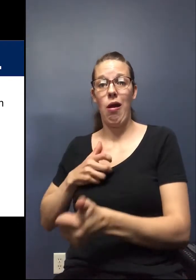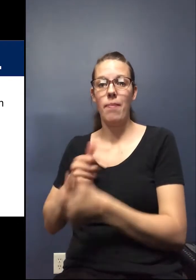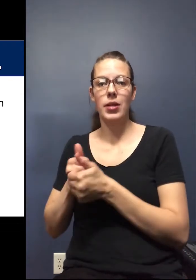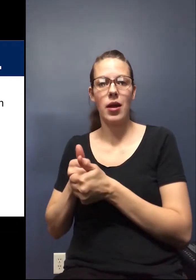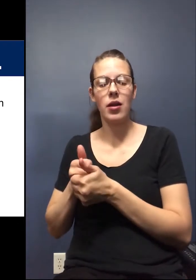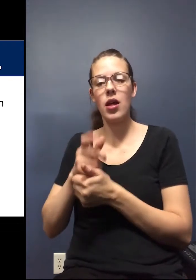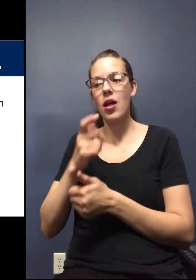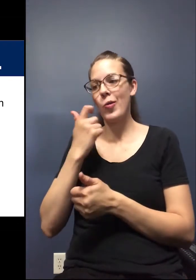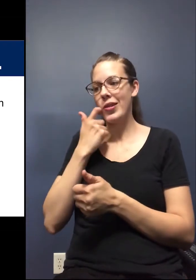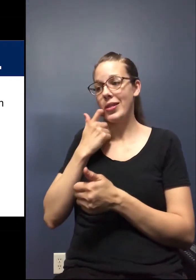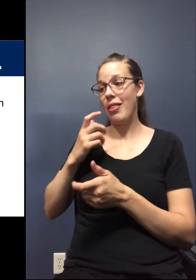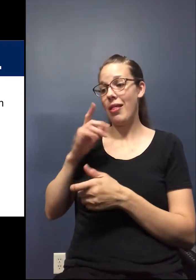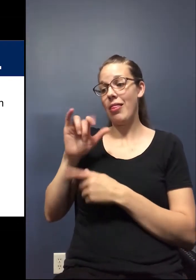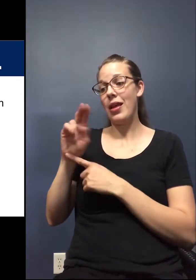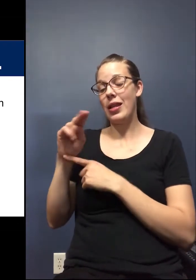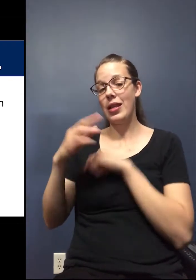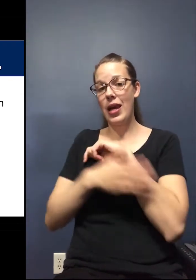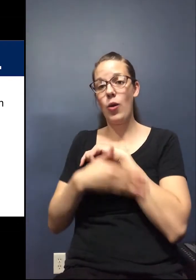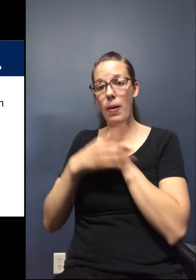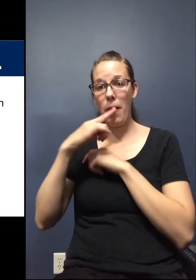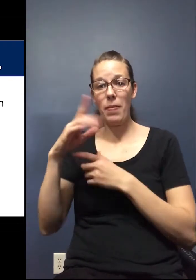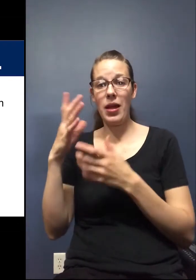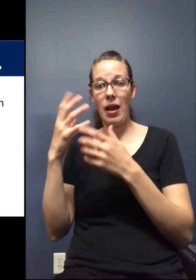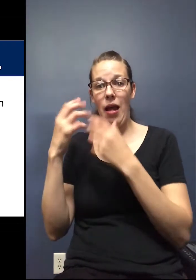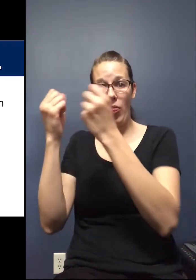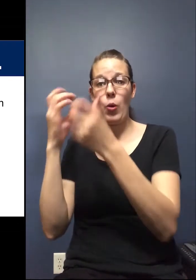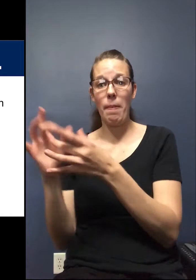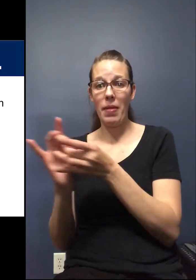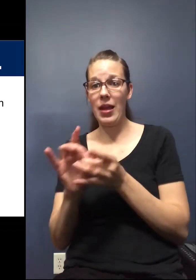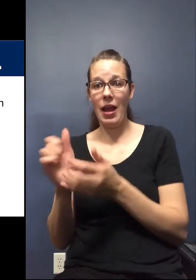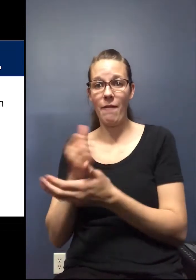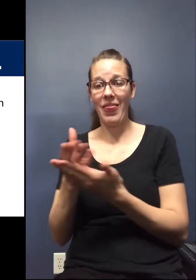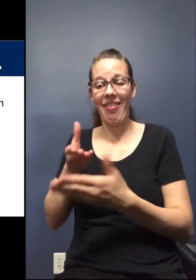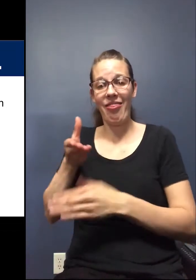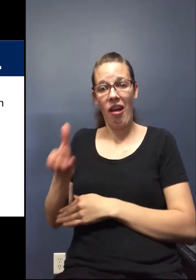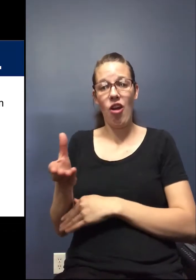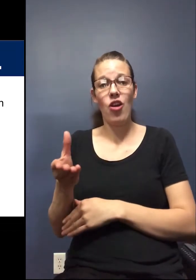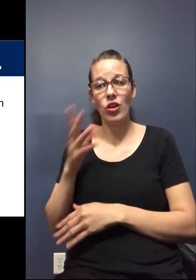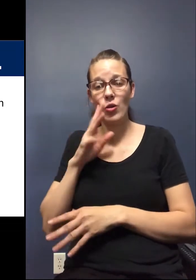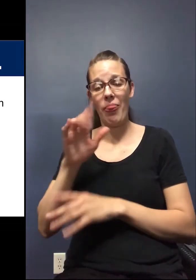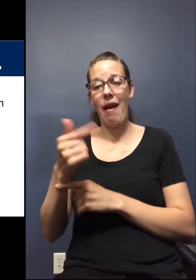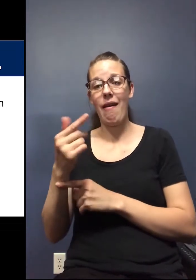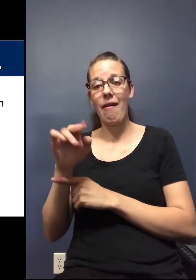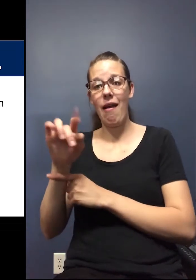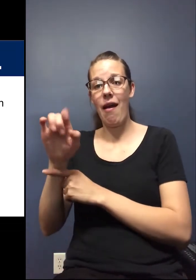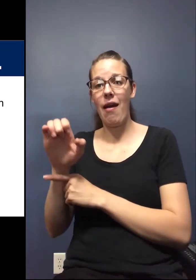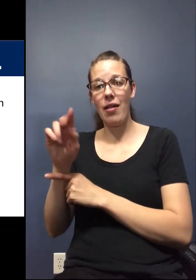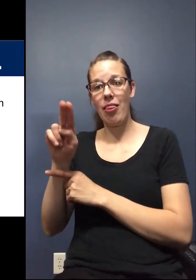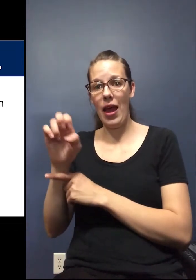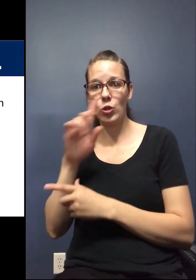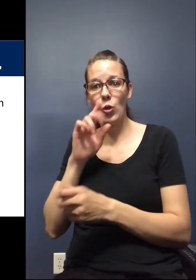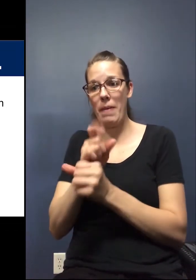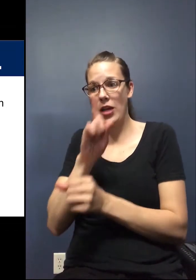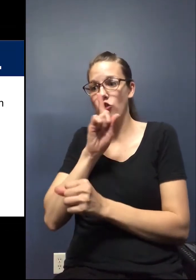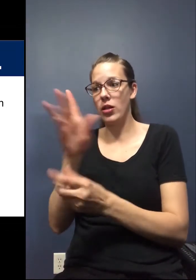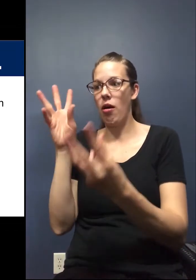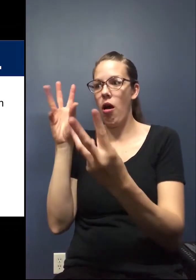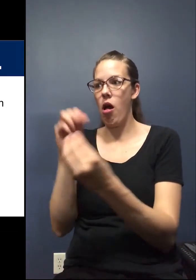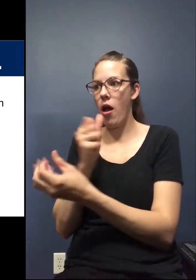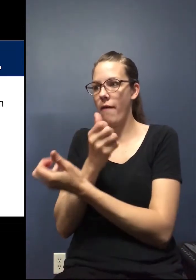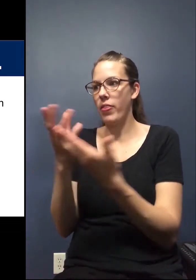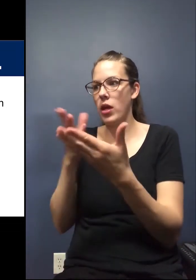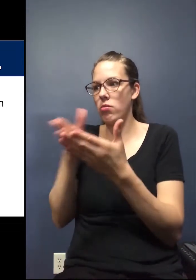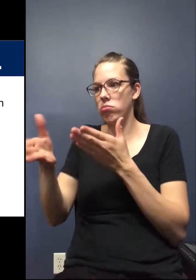what was recently released and county public health, we'll be linking all of that stuff in to that guideline just to make it as comprehensive as possible.